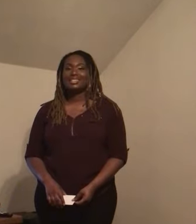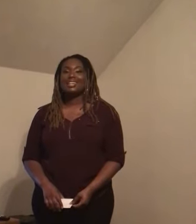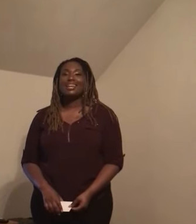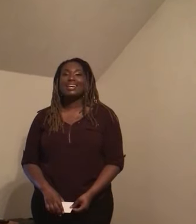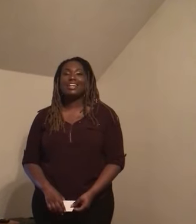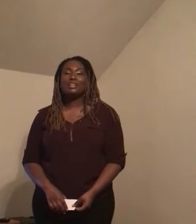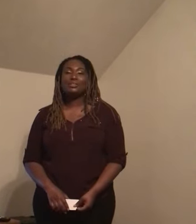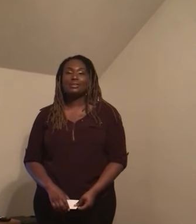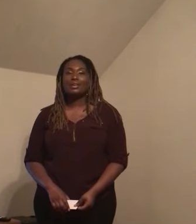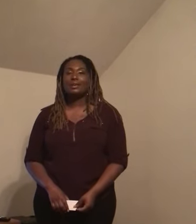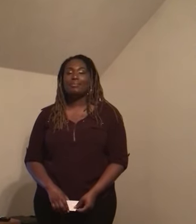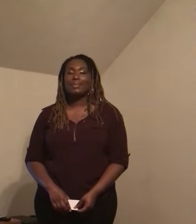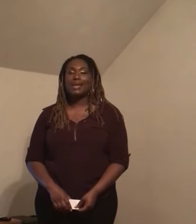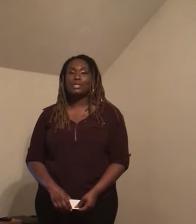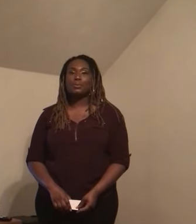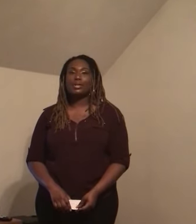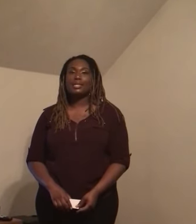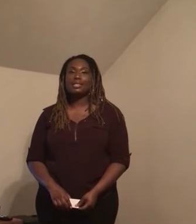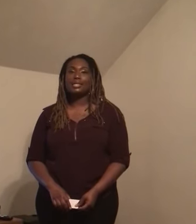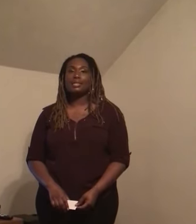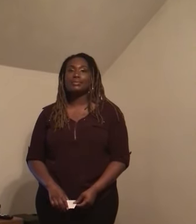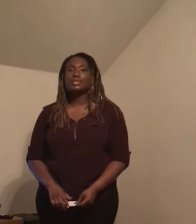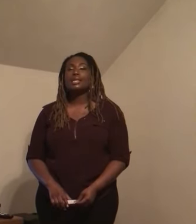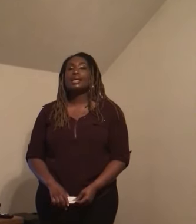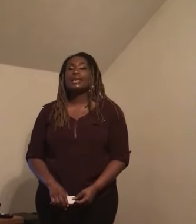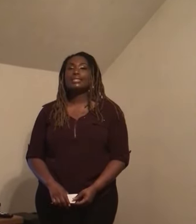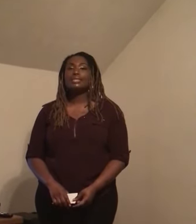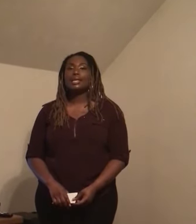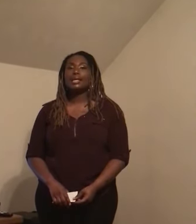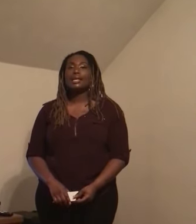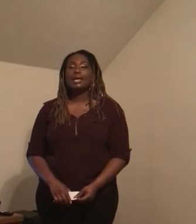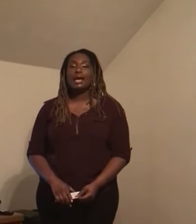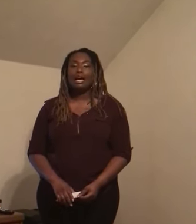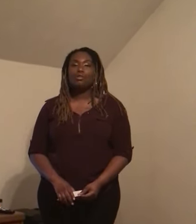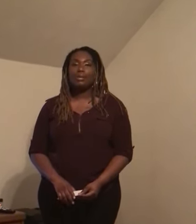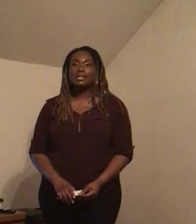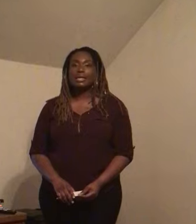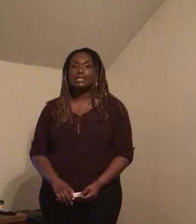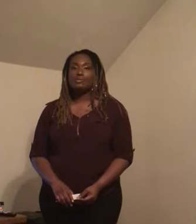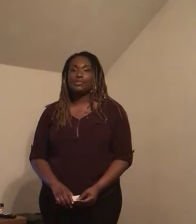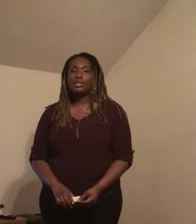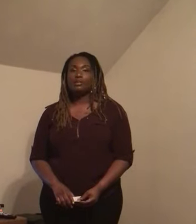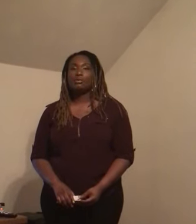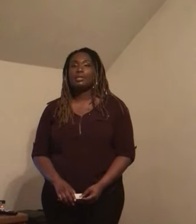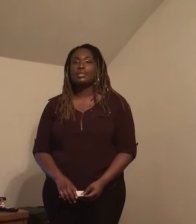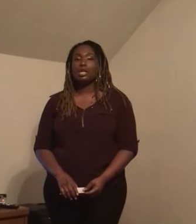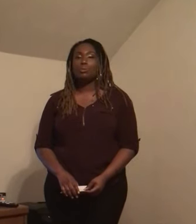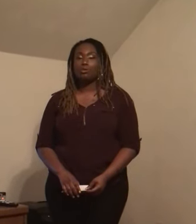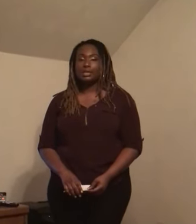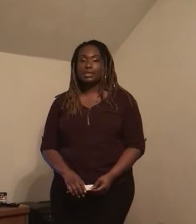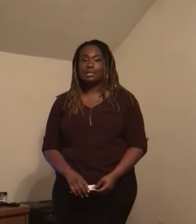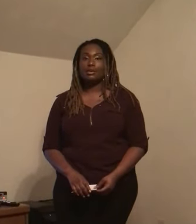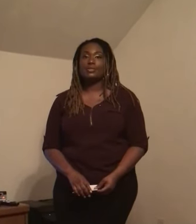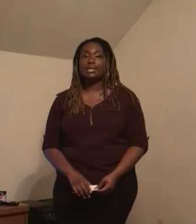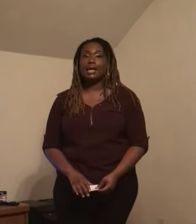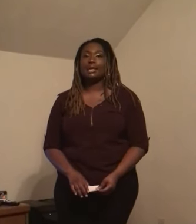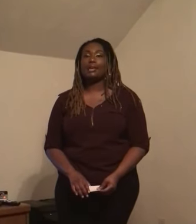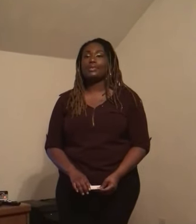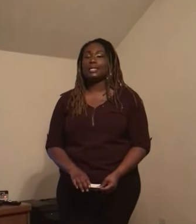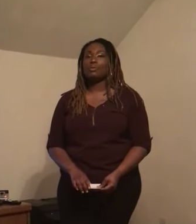Hello, my name is Brittany James and today I will be discussing with you the importance of sign language and